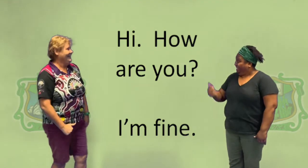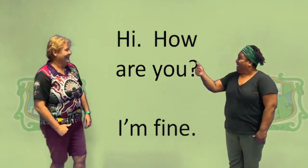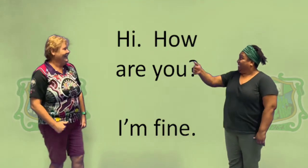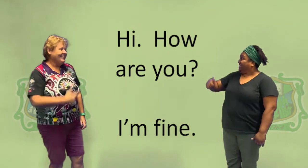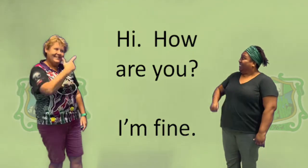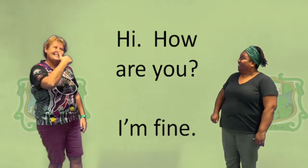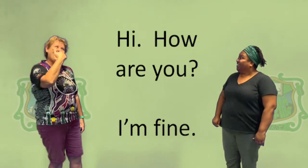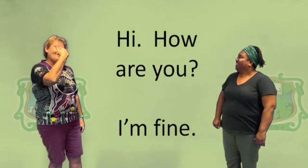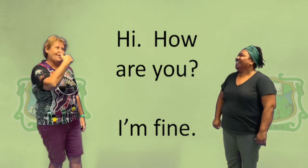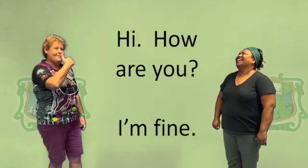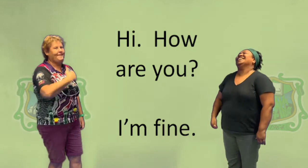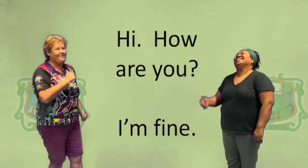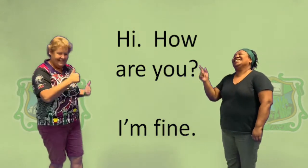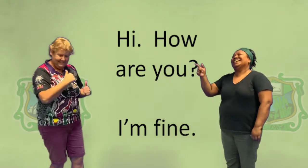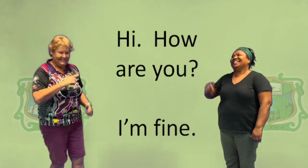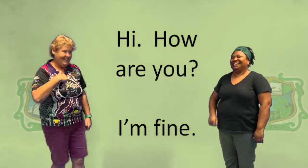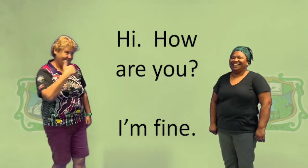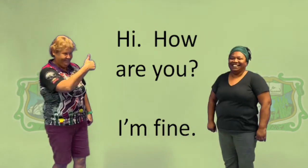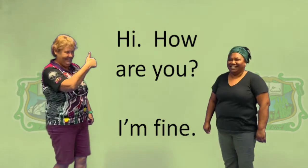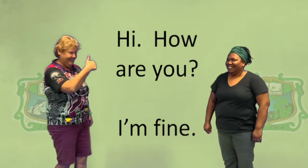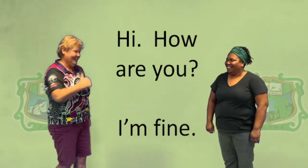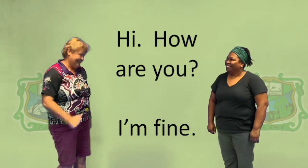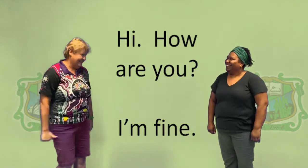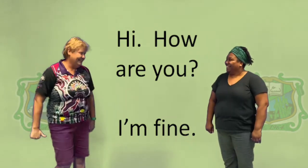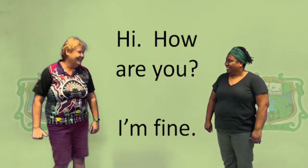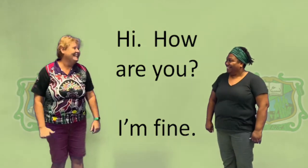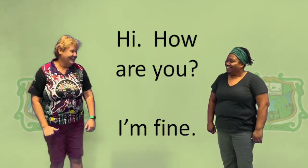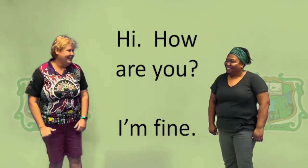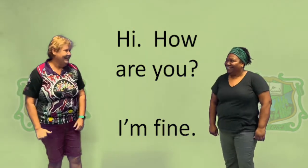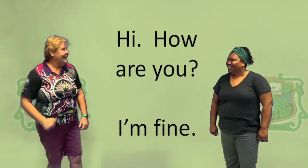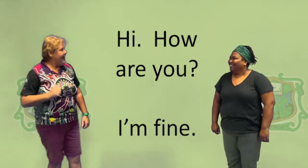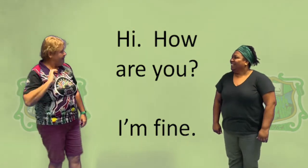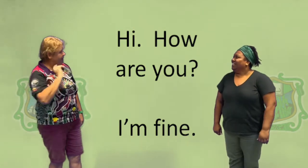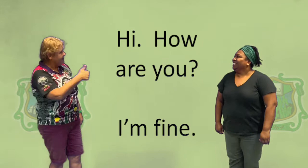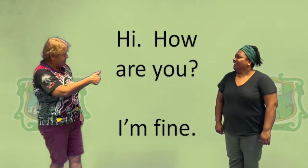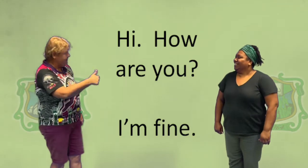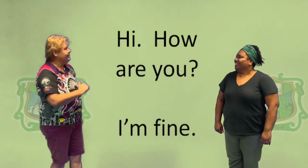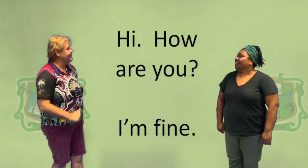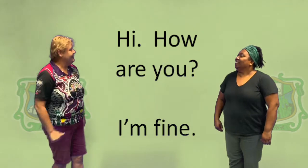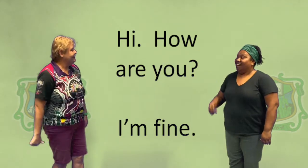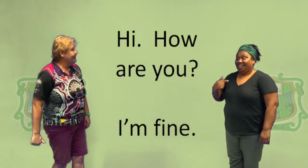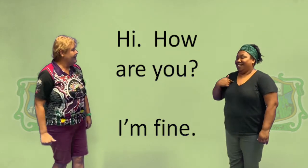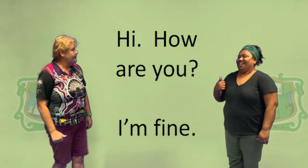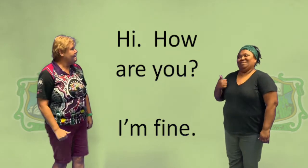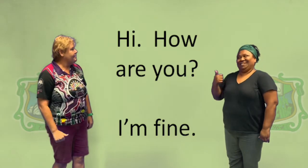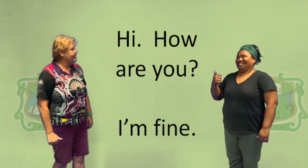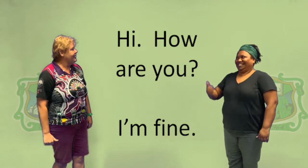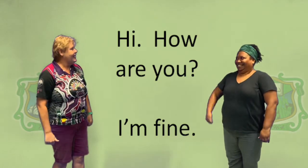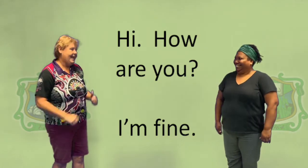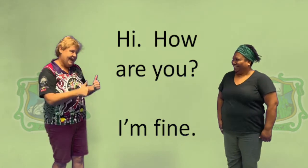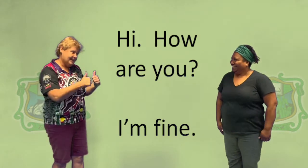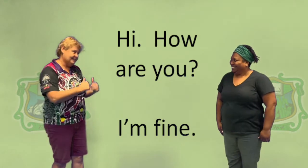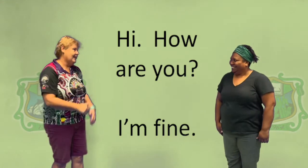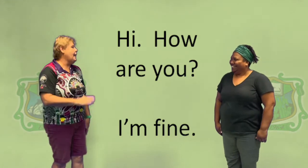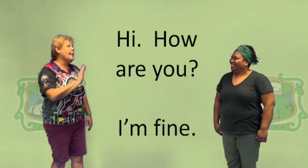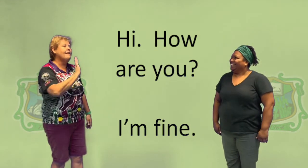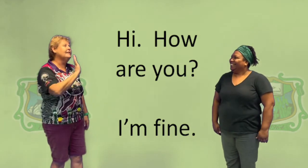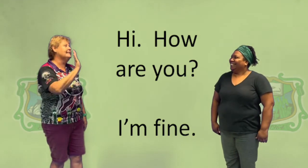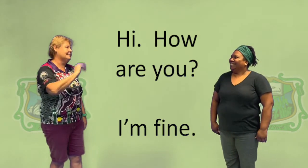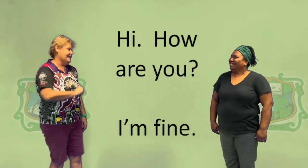You can tell from my face, I'm fine. That's good. How are you? I'm good. Excellent. Lovely to see